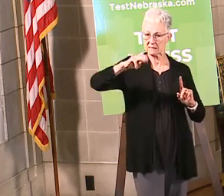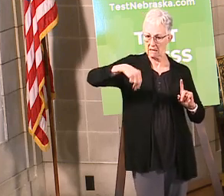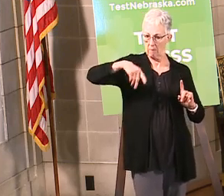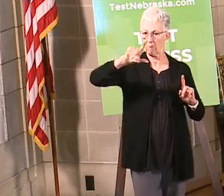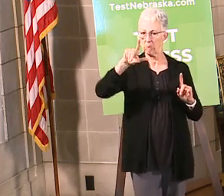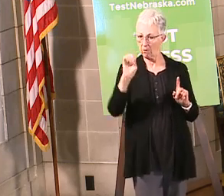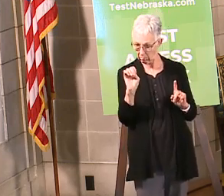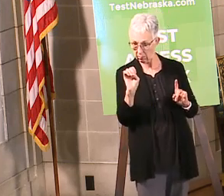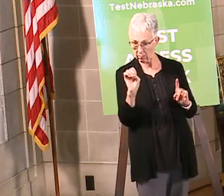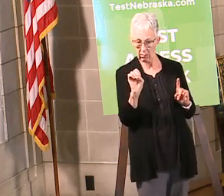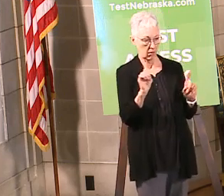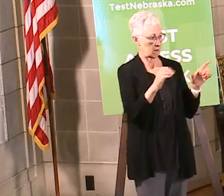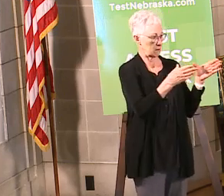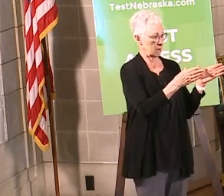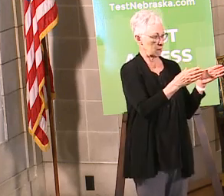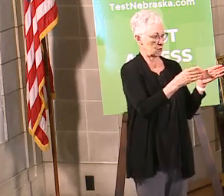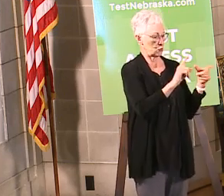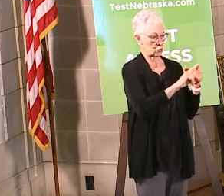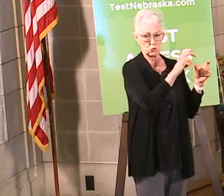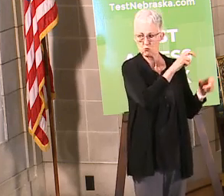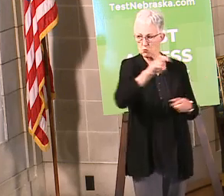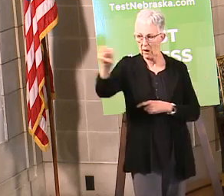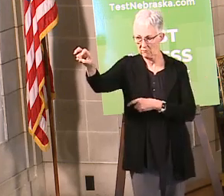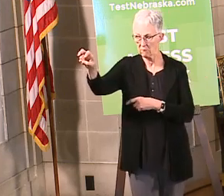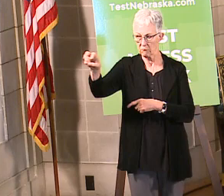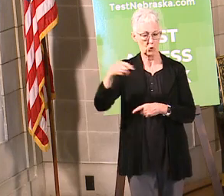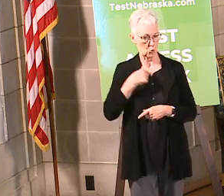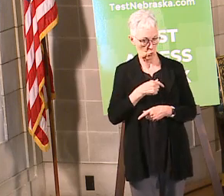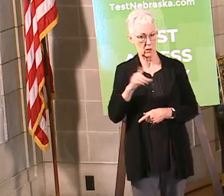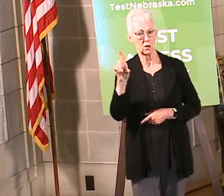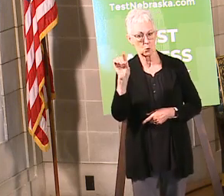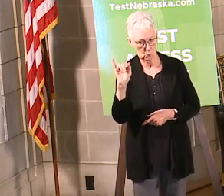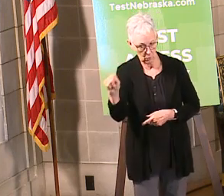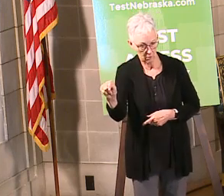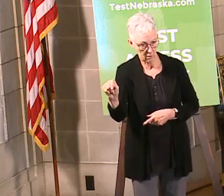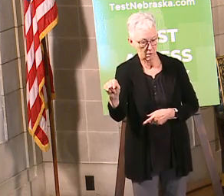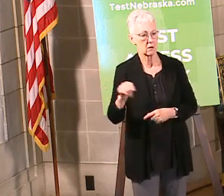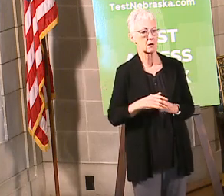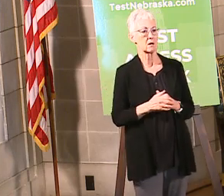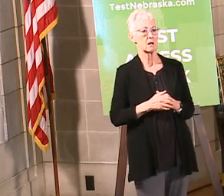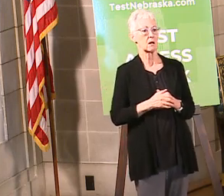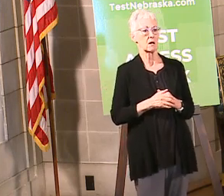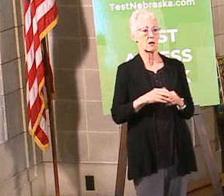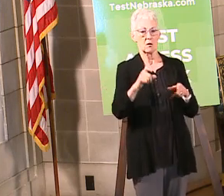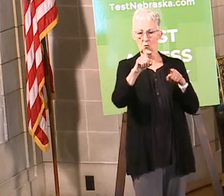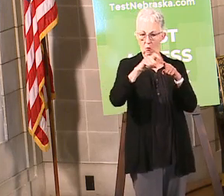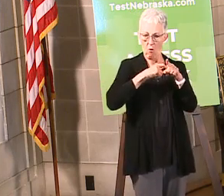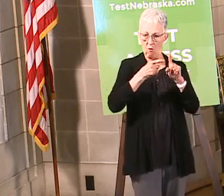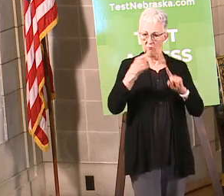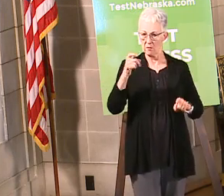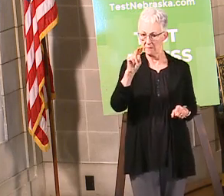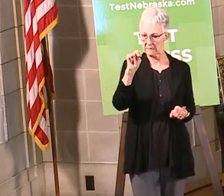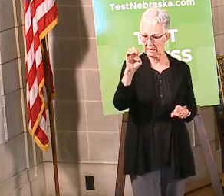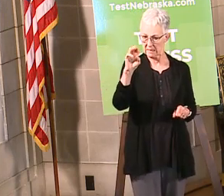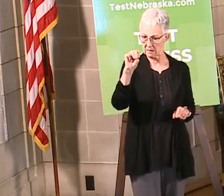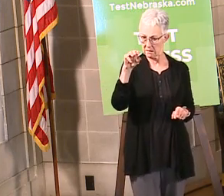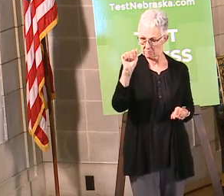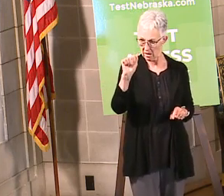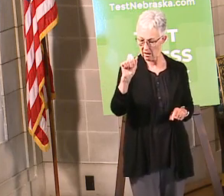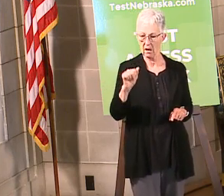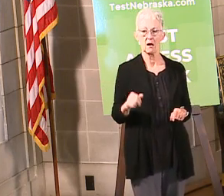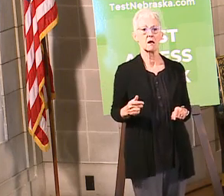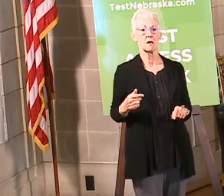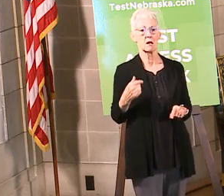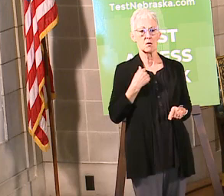from nema nebraska emergency management hey can you guys help with this absolutely you know we're we're there we're mobile we're we're not working from home we're